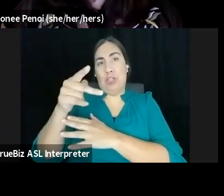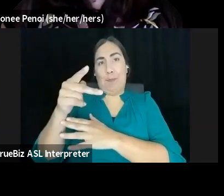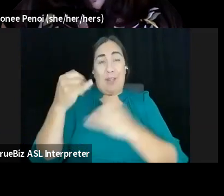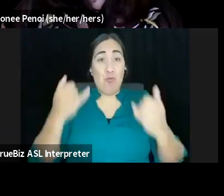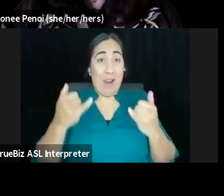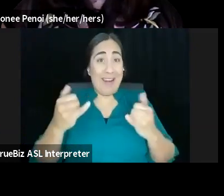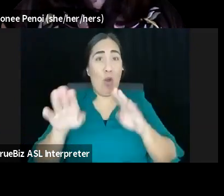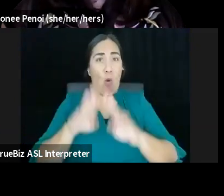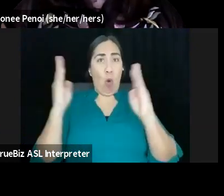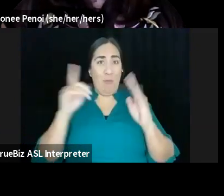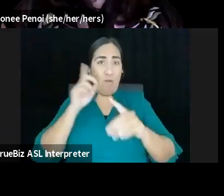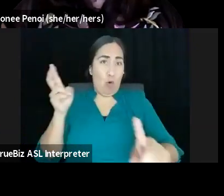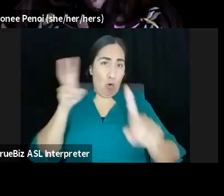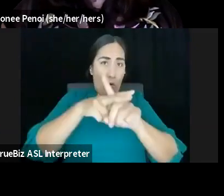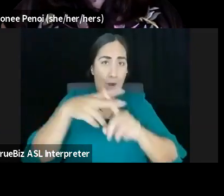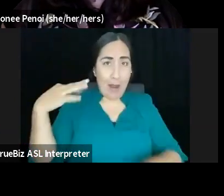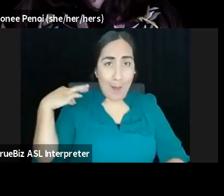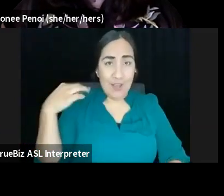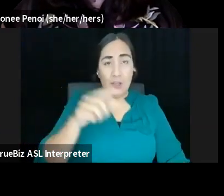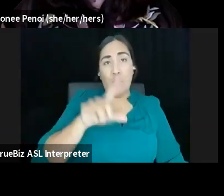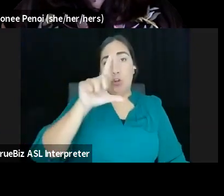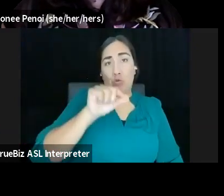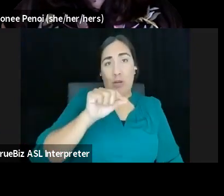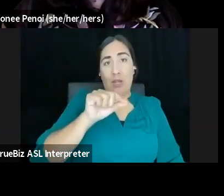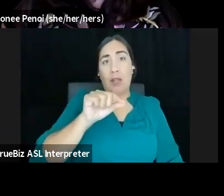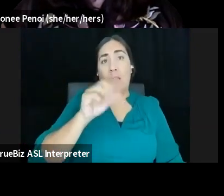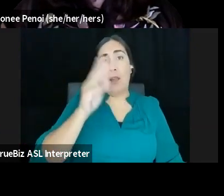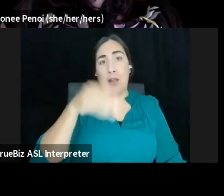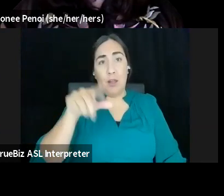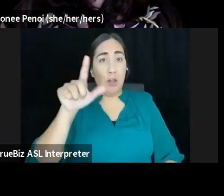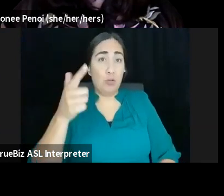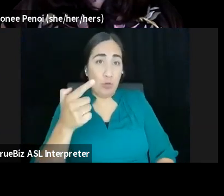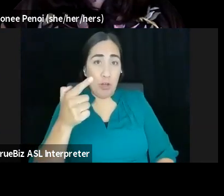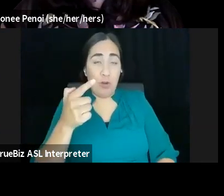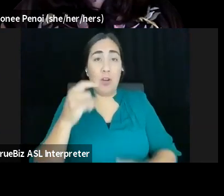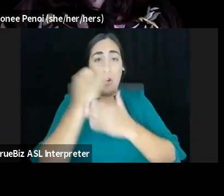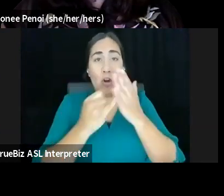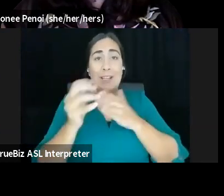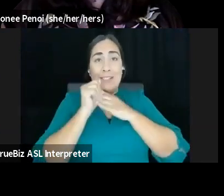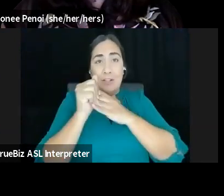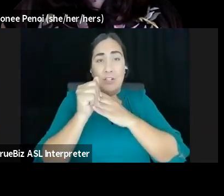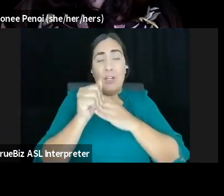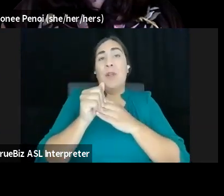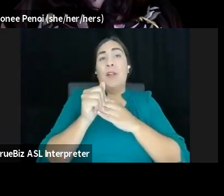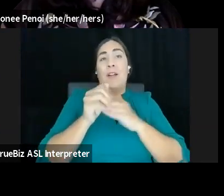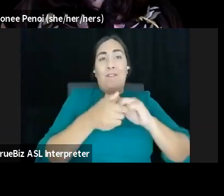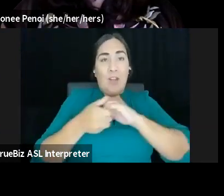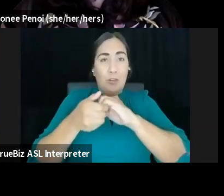2021 Artists and Business Leadership Fellowship and the Cultural Capital Fellowship. So I'm a 2020 Cultural